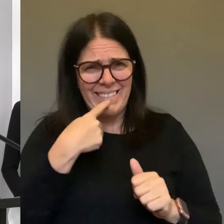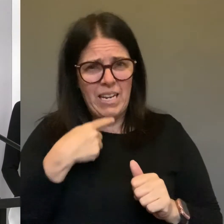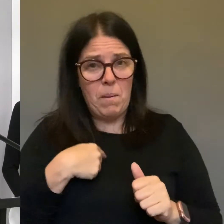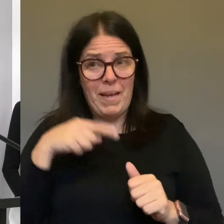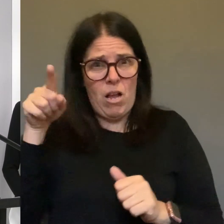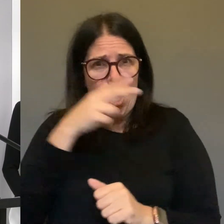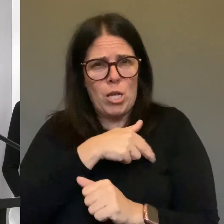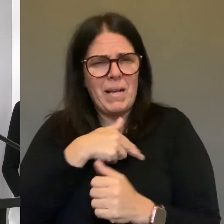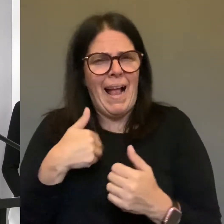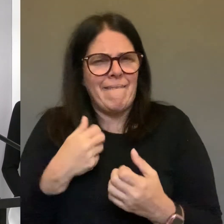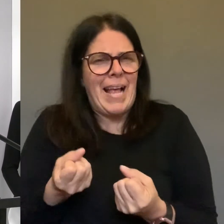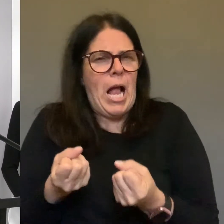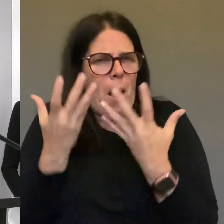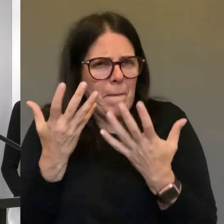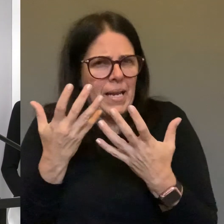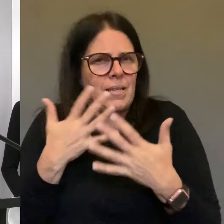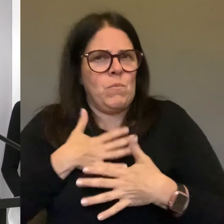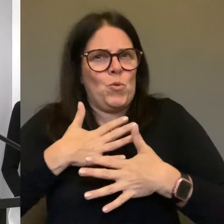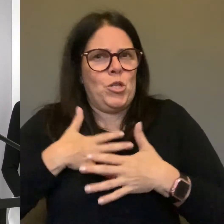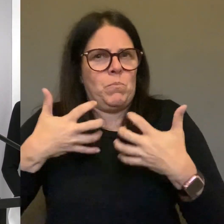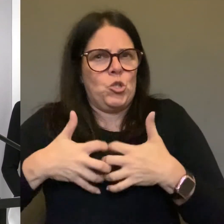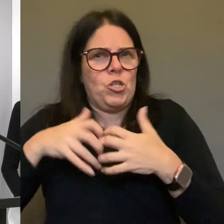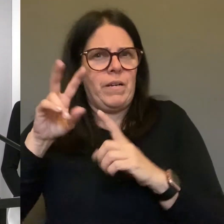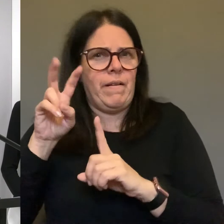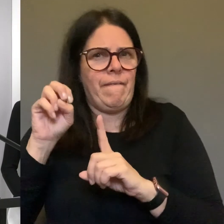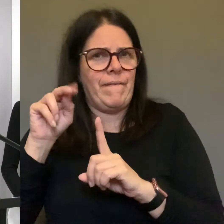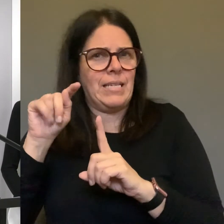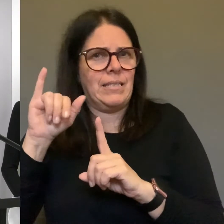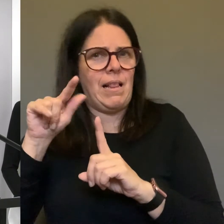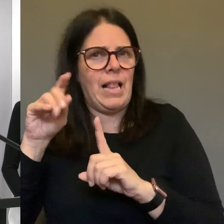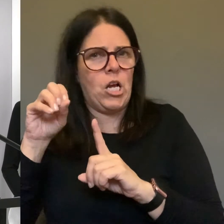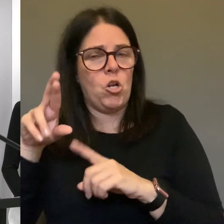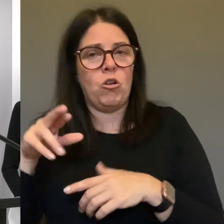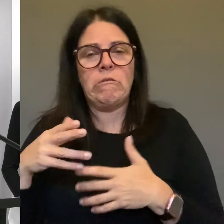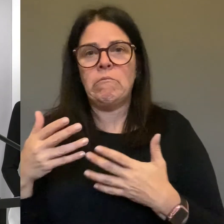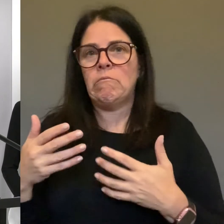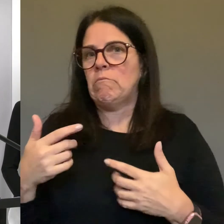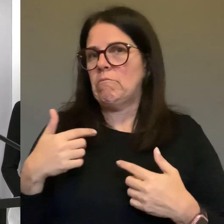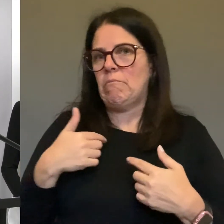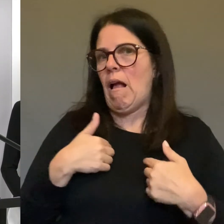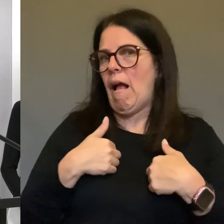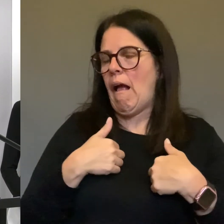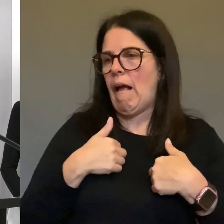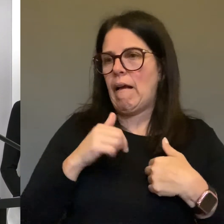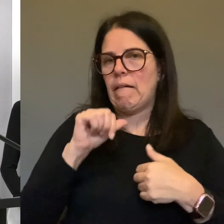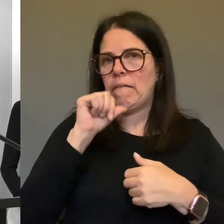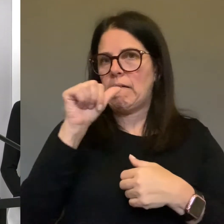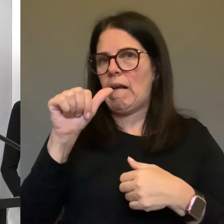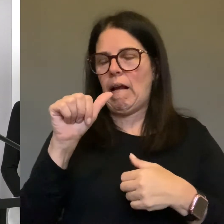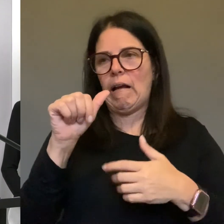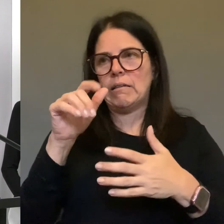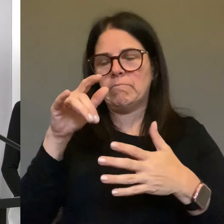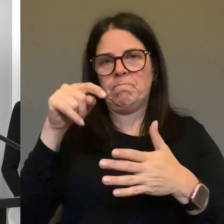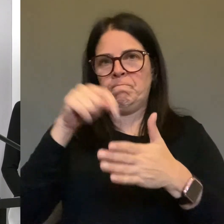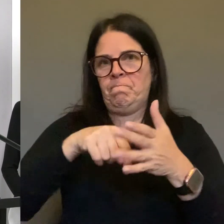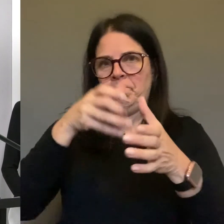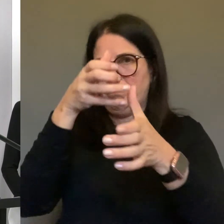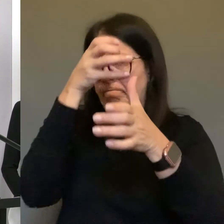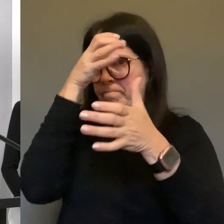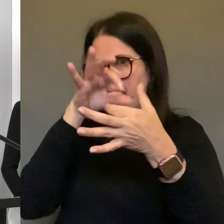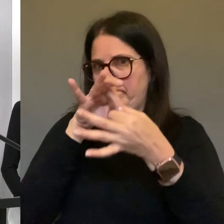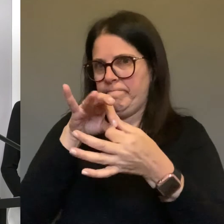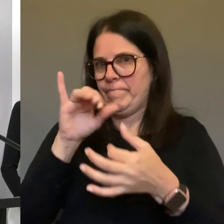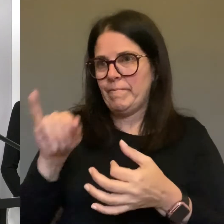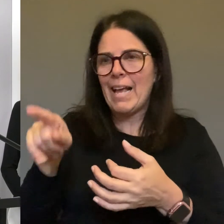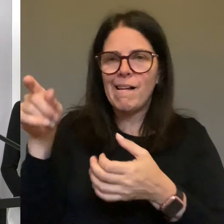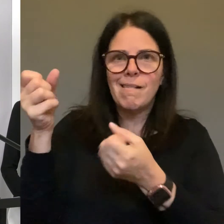number of ventilators at the hospital is? I cannot comment on that specifically because I'm not aware